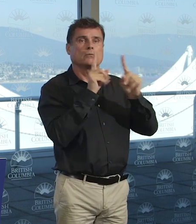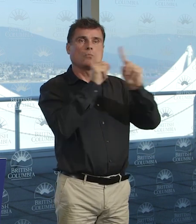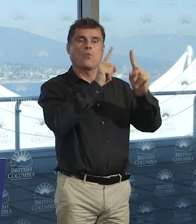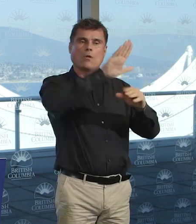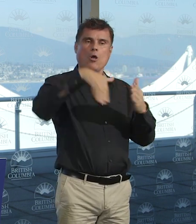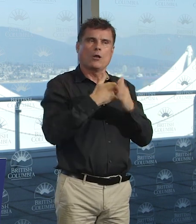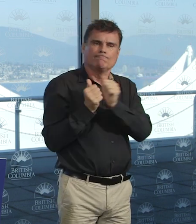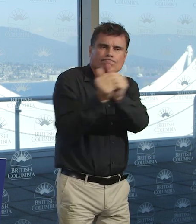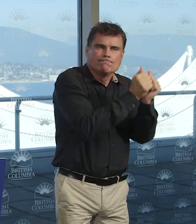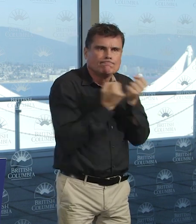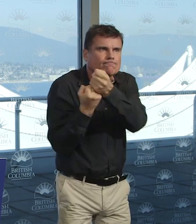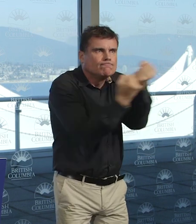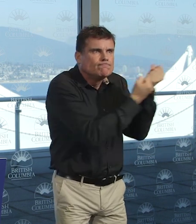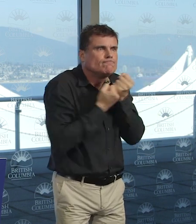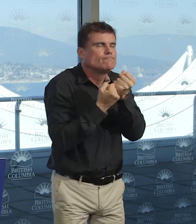there are no gaps.